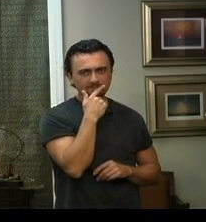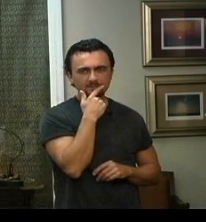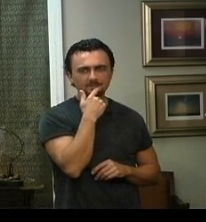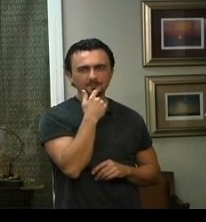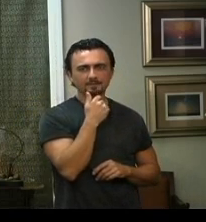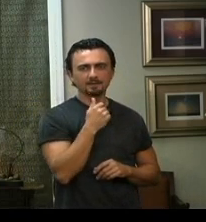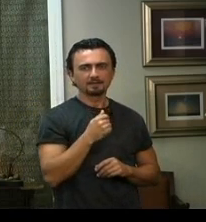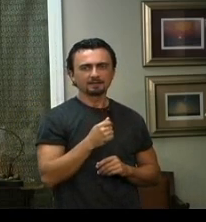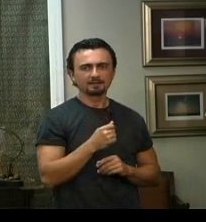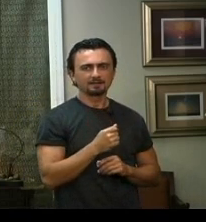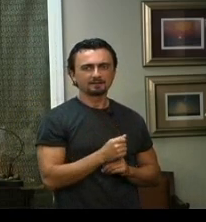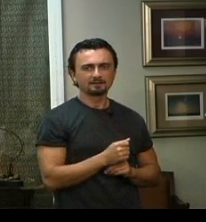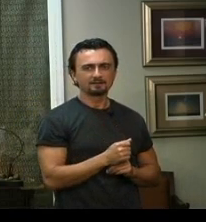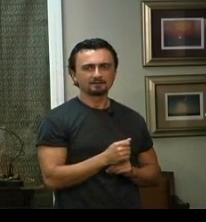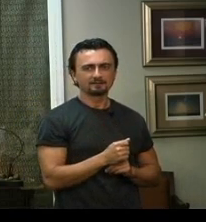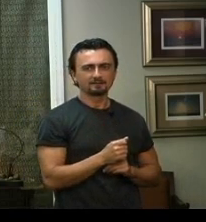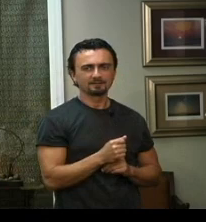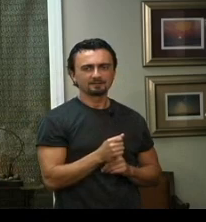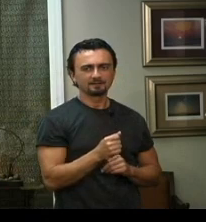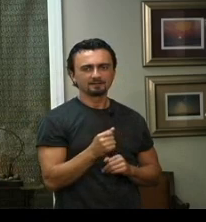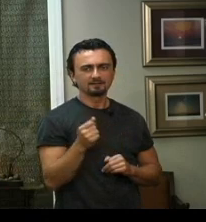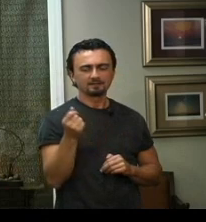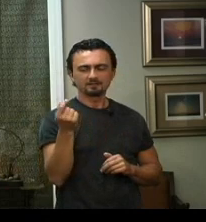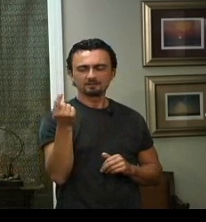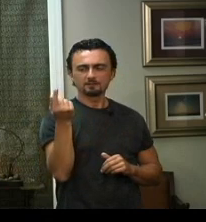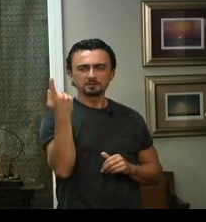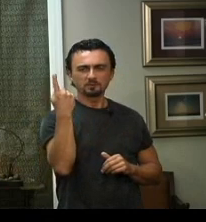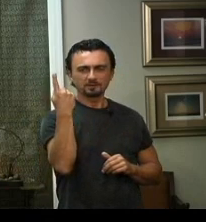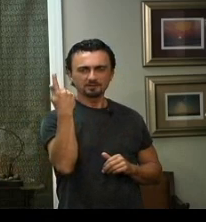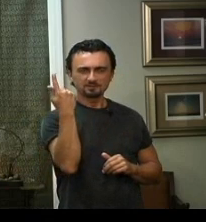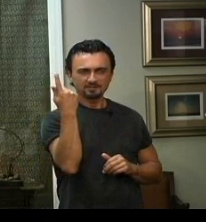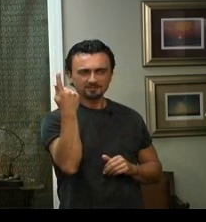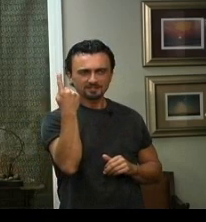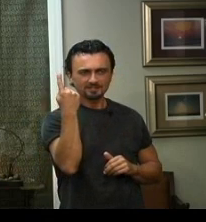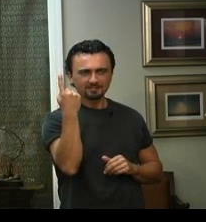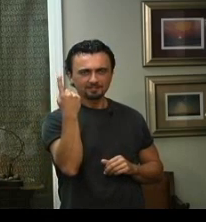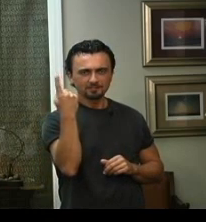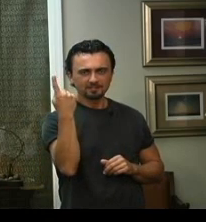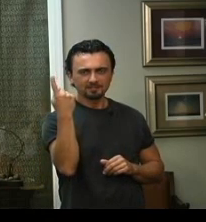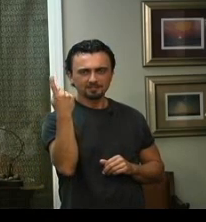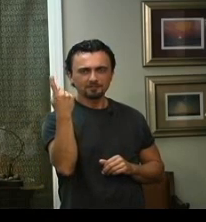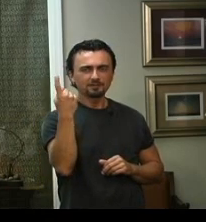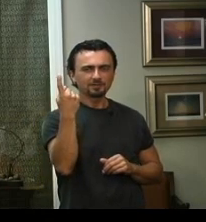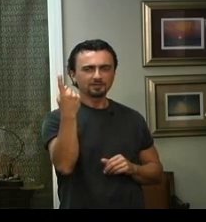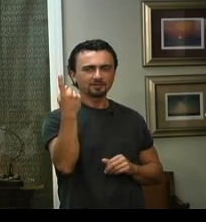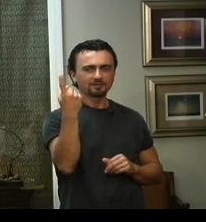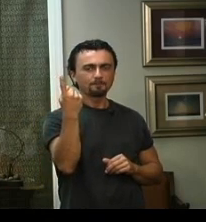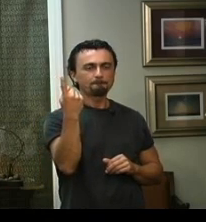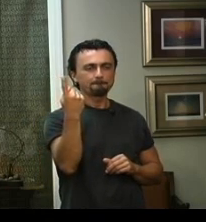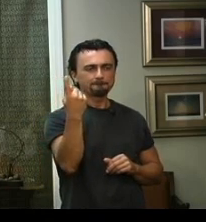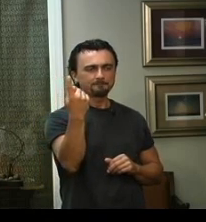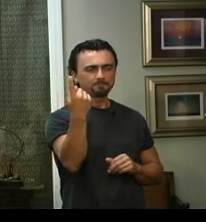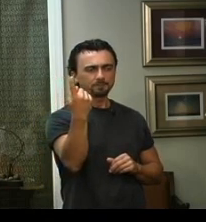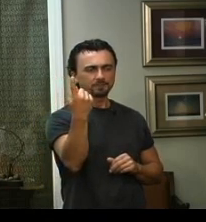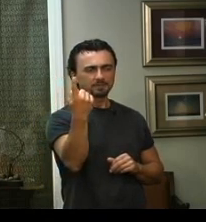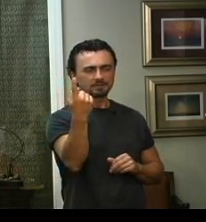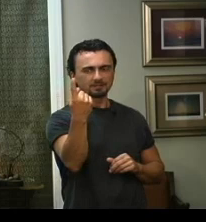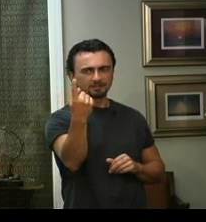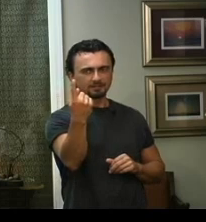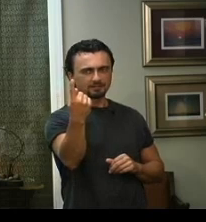Is it like a, I don't know, it's like a Is it a little bit more congested? Yeah, something like a haze or Mm-hmm Is that right?